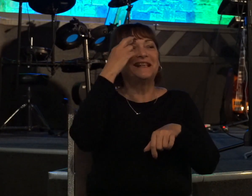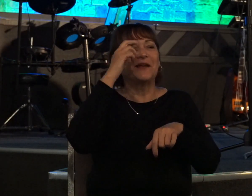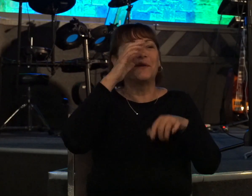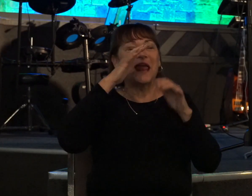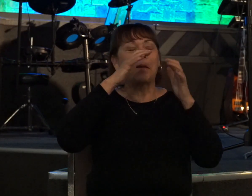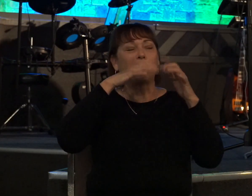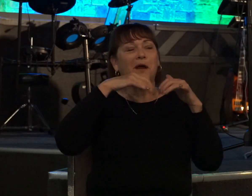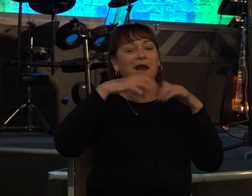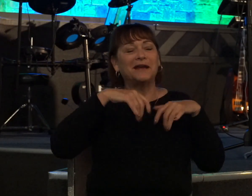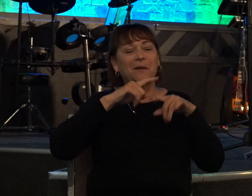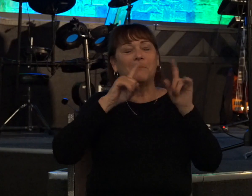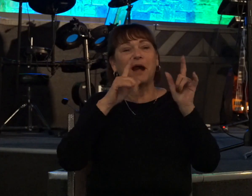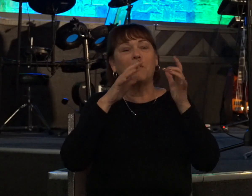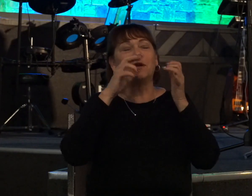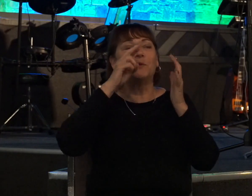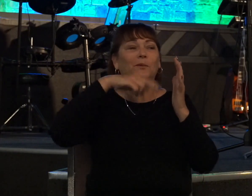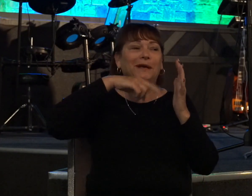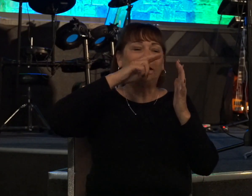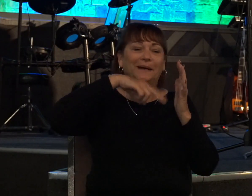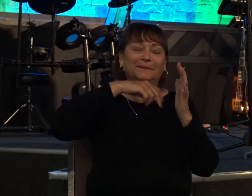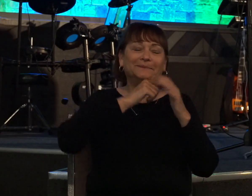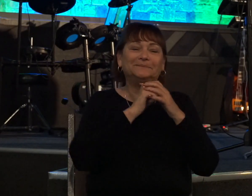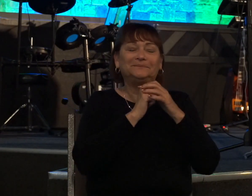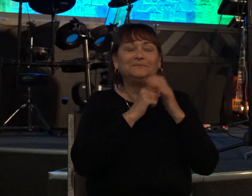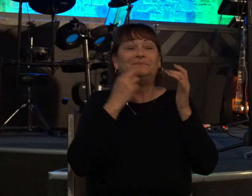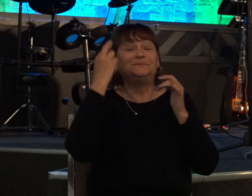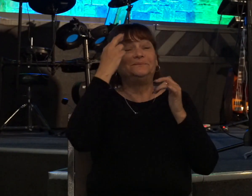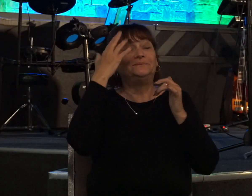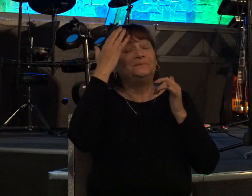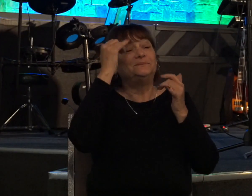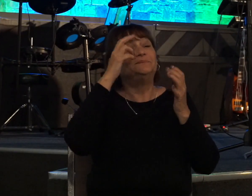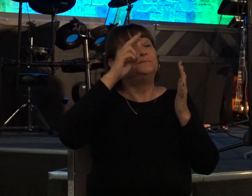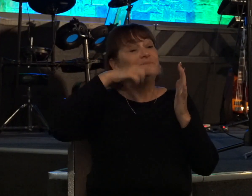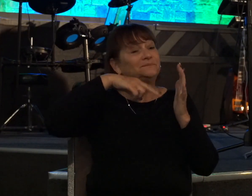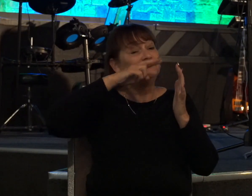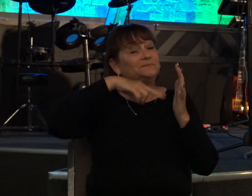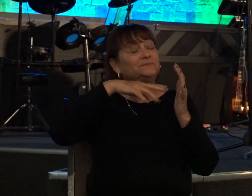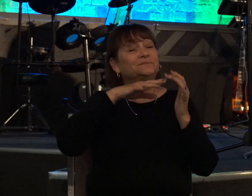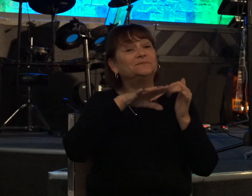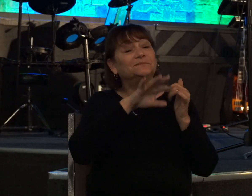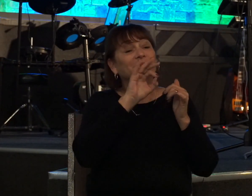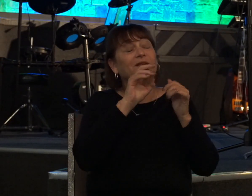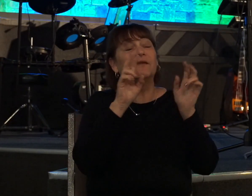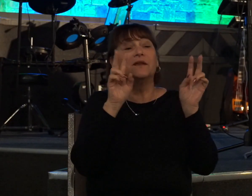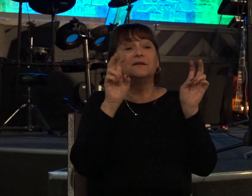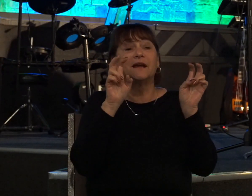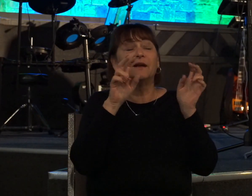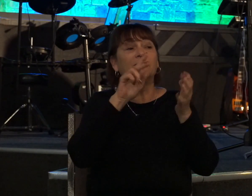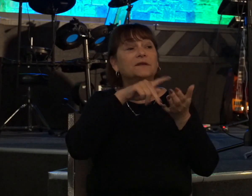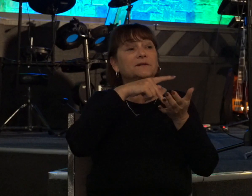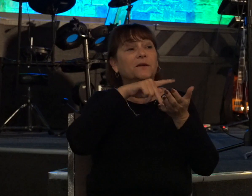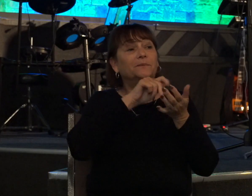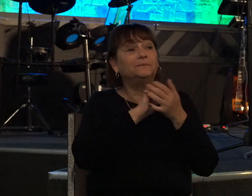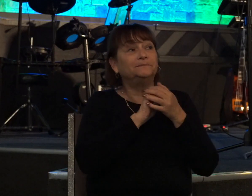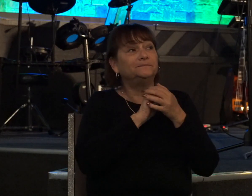I want us to at least read it and the reason why I want us to read it is found in the title of the psalm it says